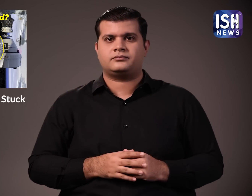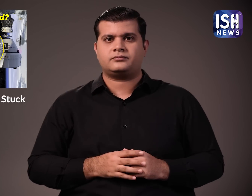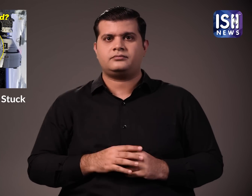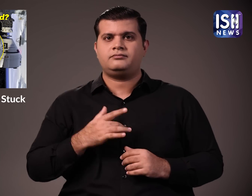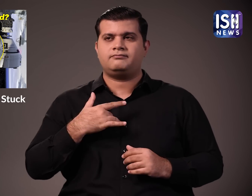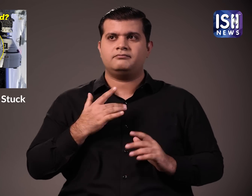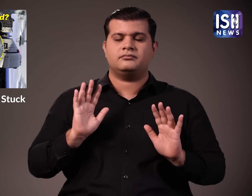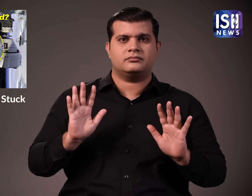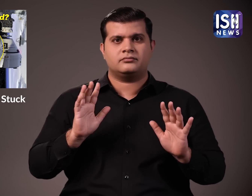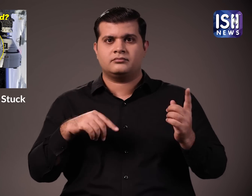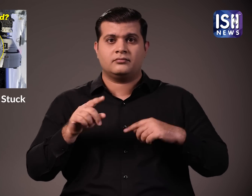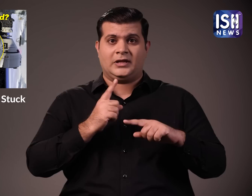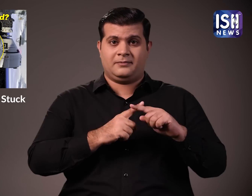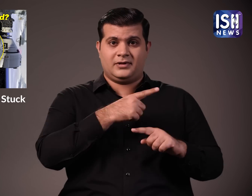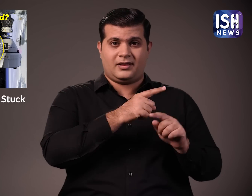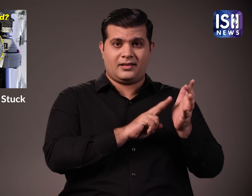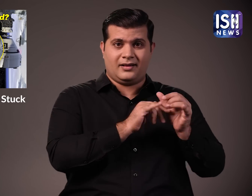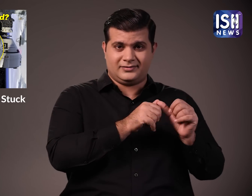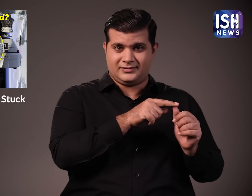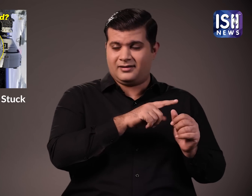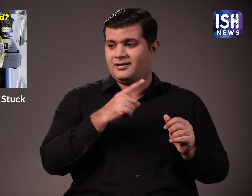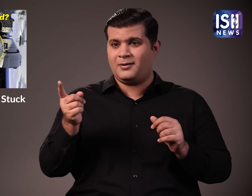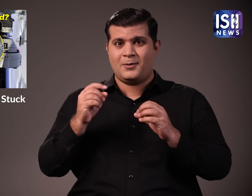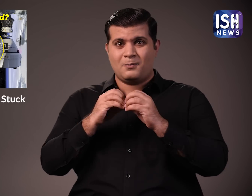So once they are brought back, there will be more updates and we will inform you.